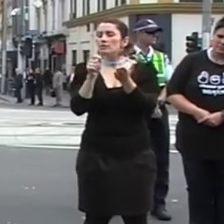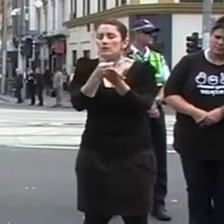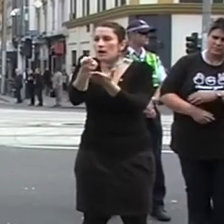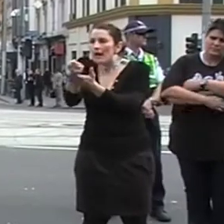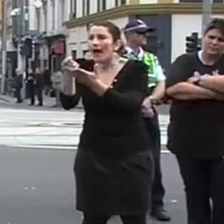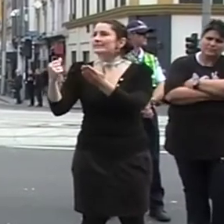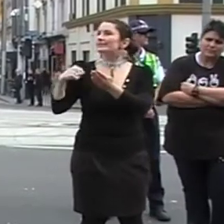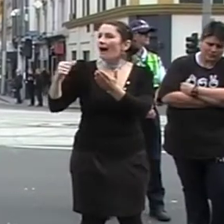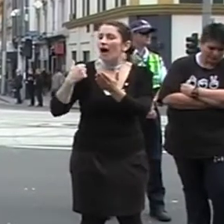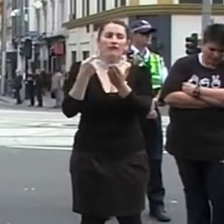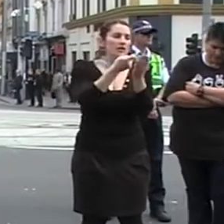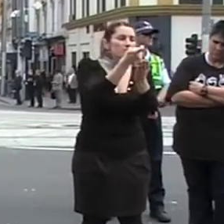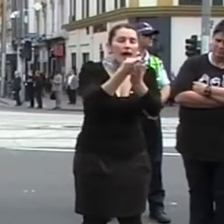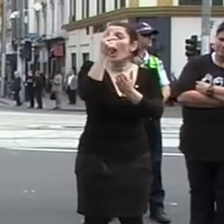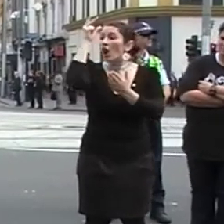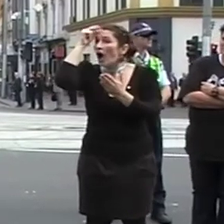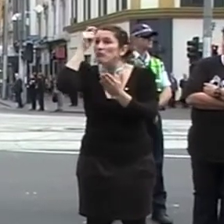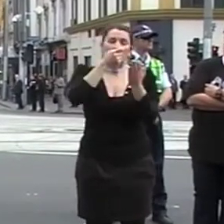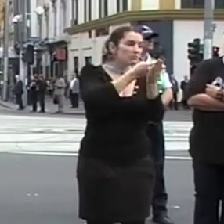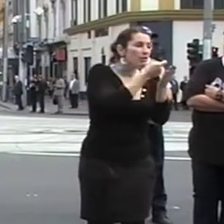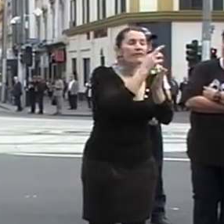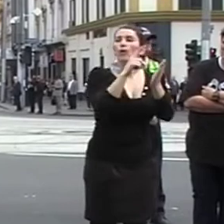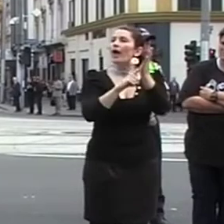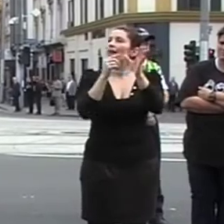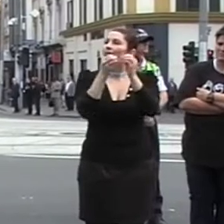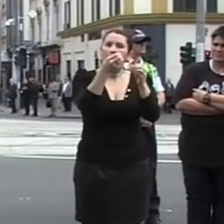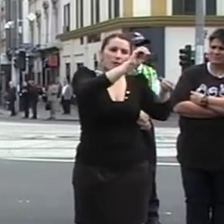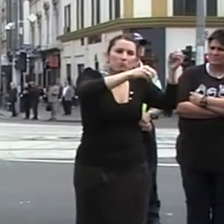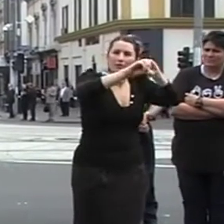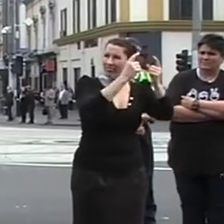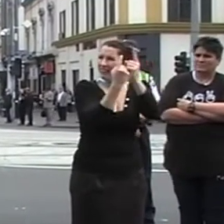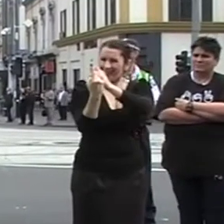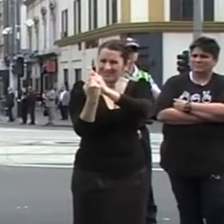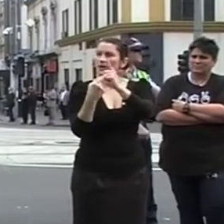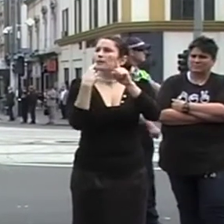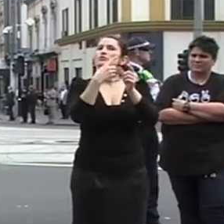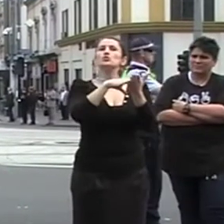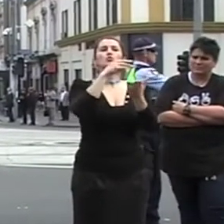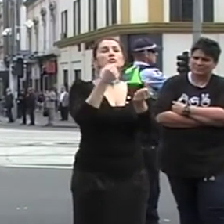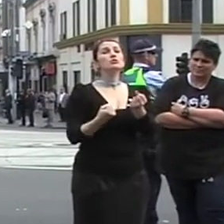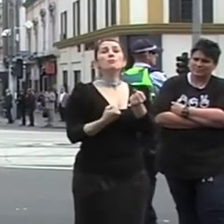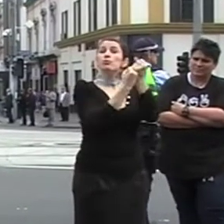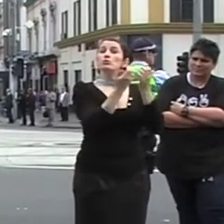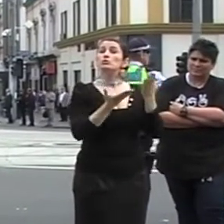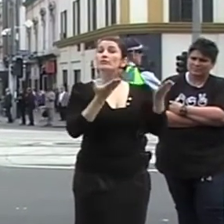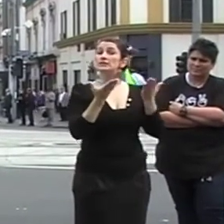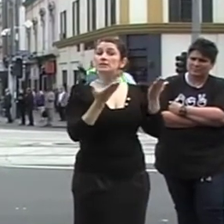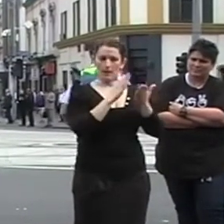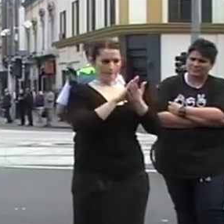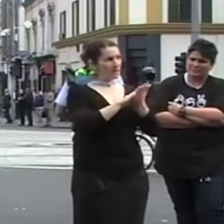their libraries, laboratories and student support services to assist students with special needs to